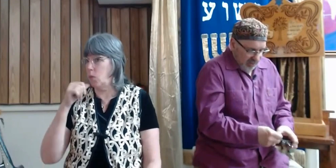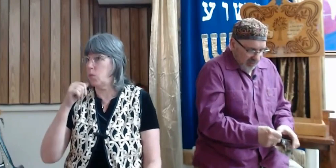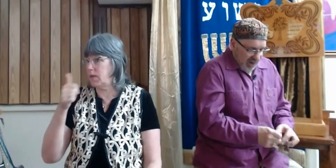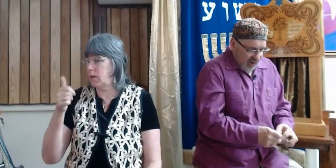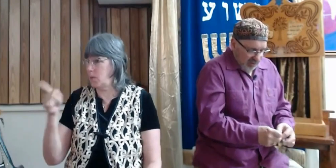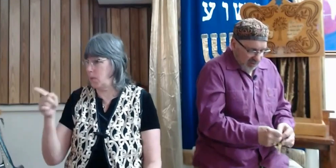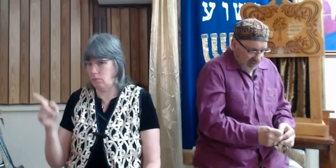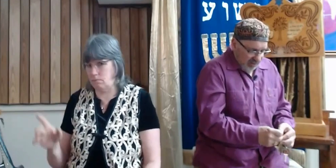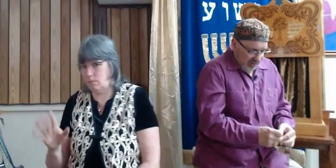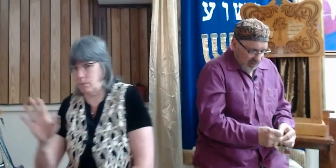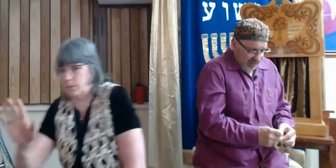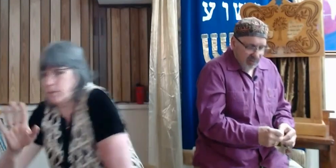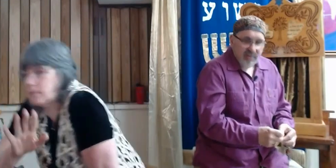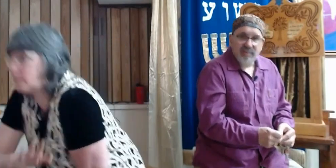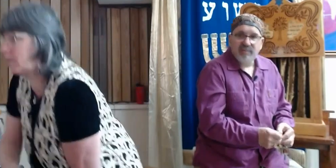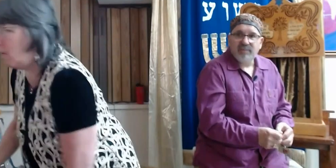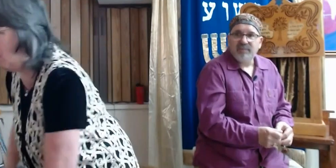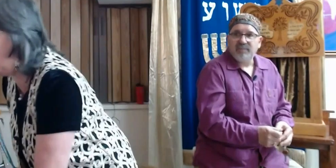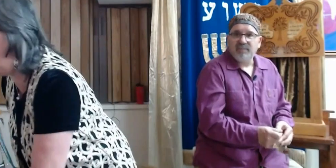songs. songs.